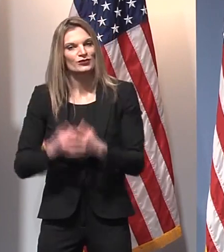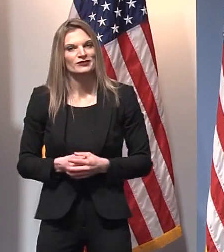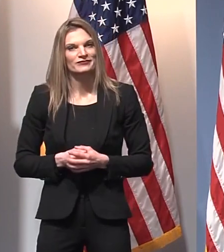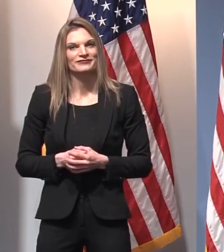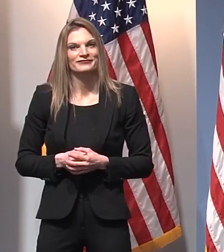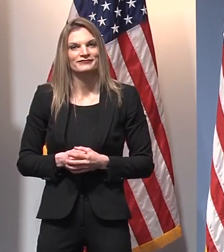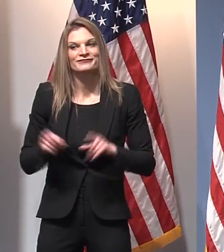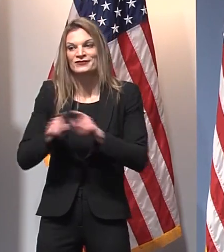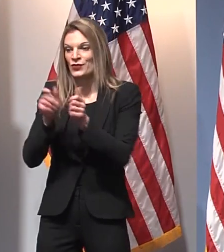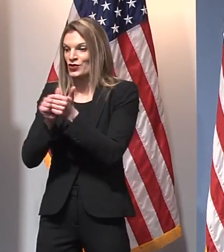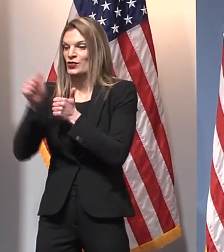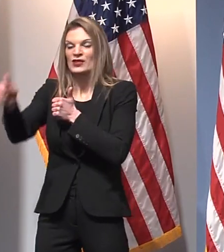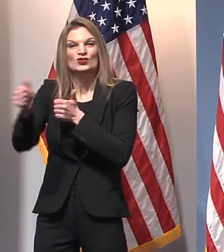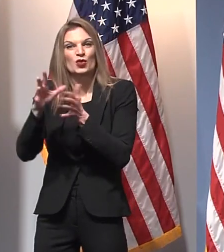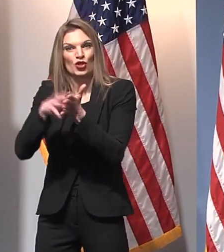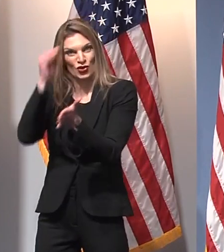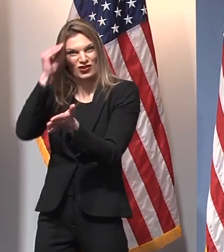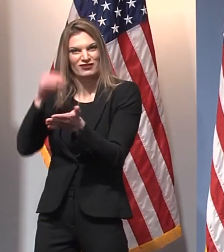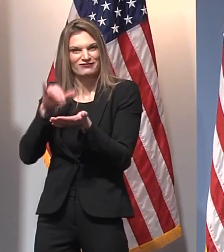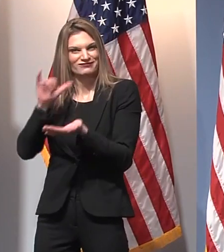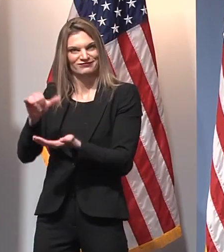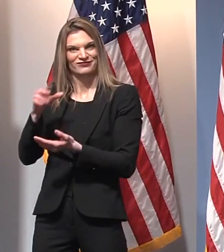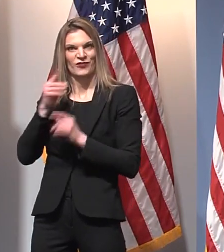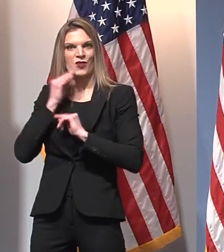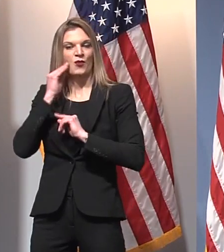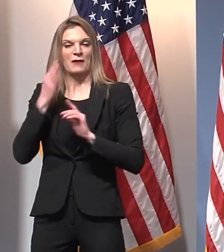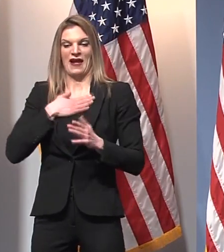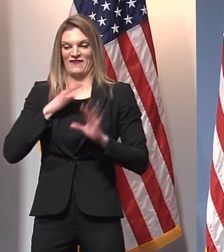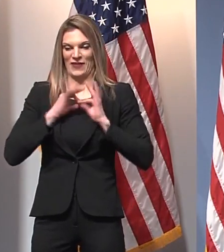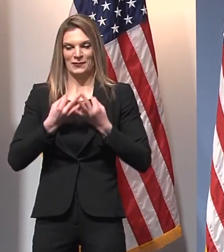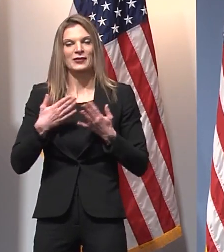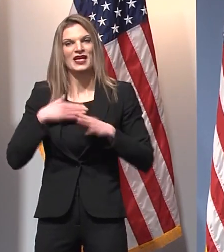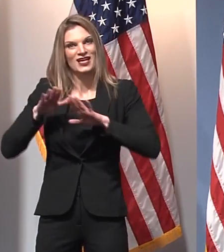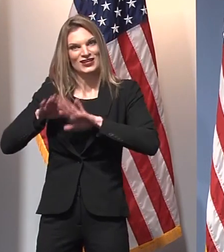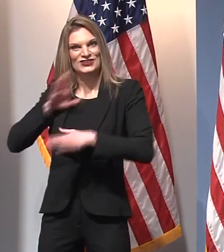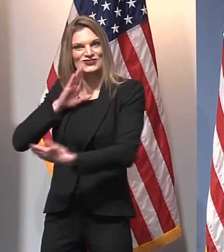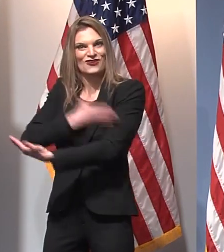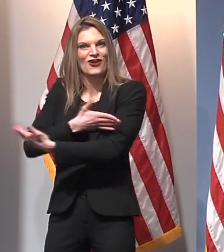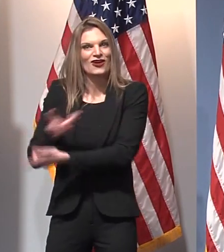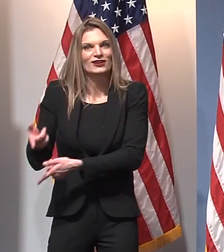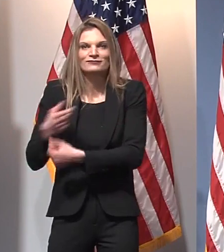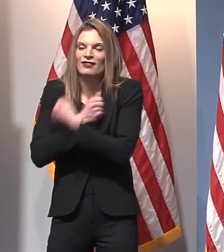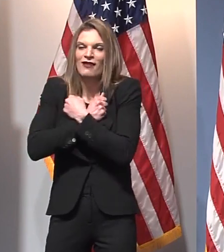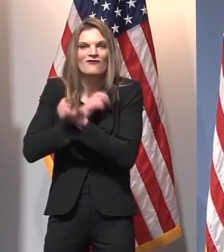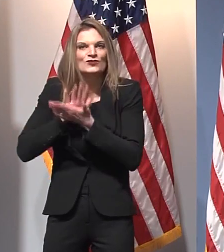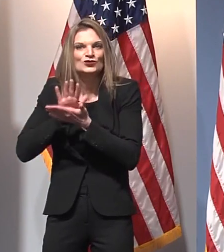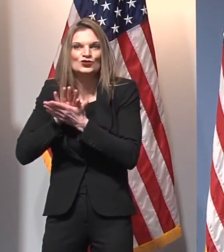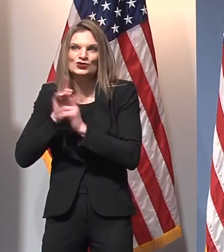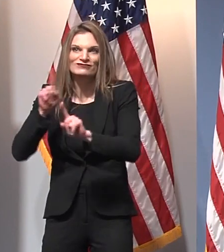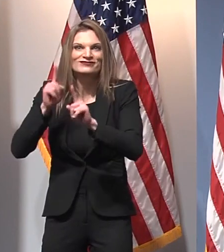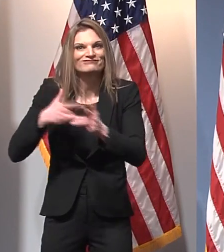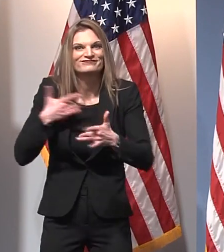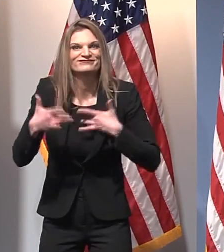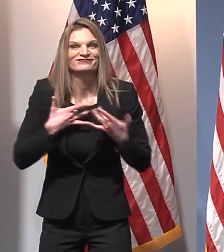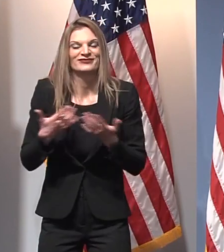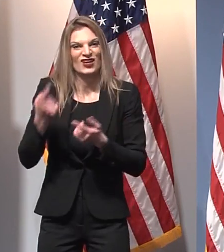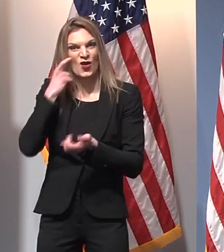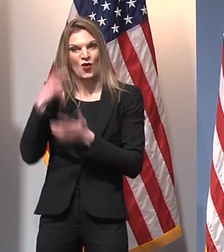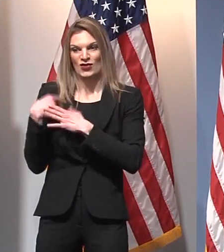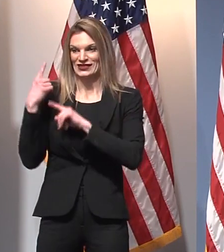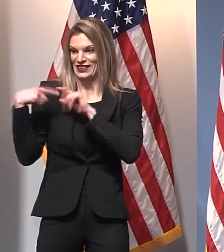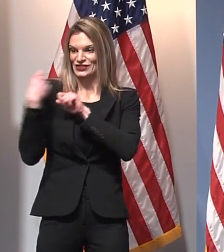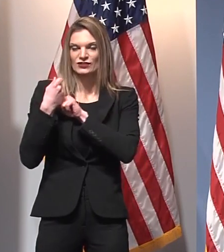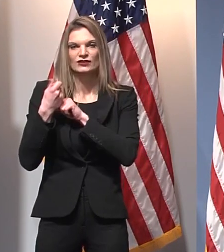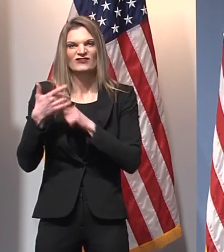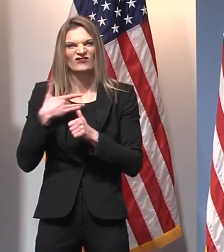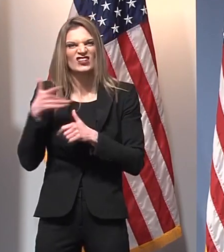learning. In my very own family, I've seen my daughter's love of learning drain from her over the course of the past year or so since she